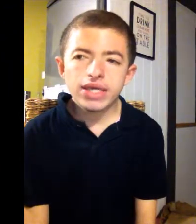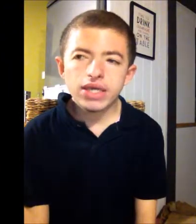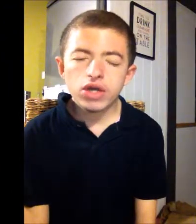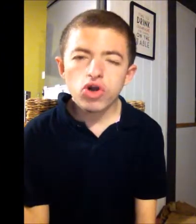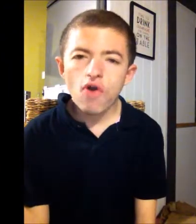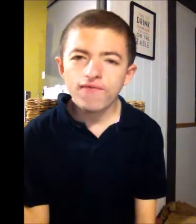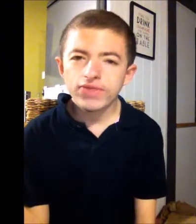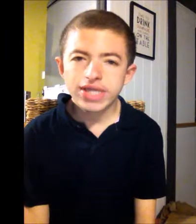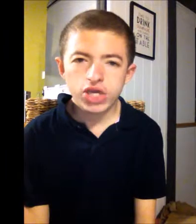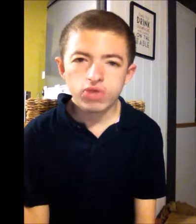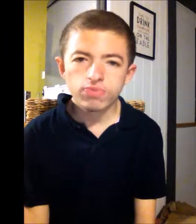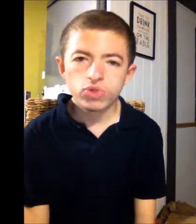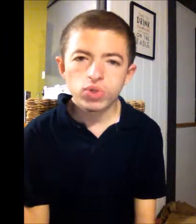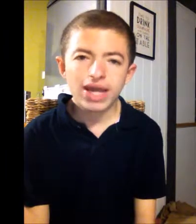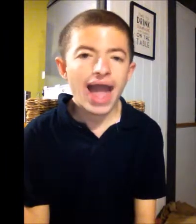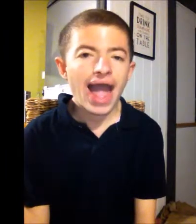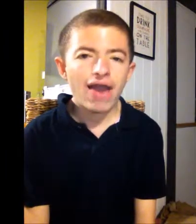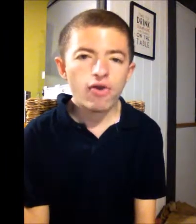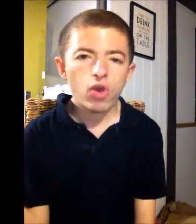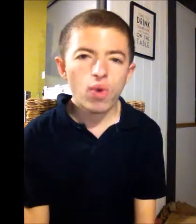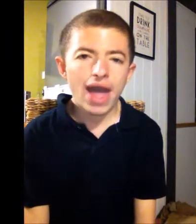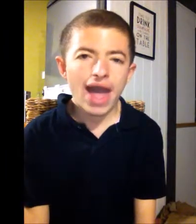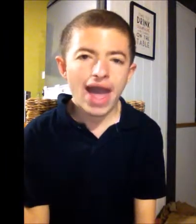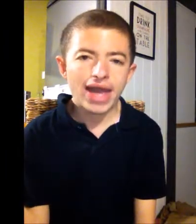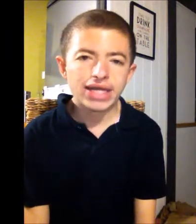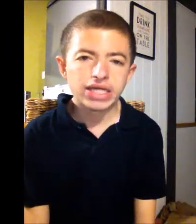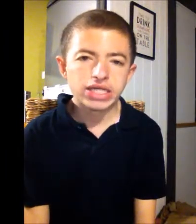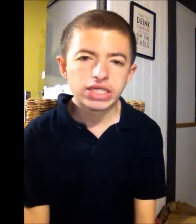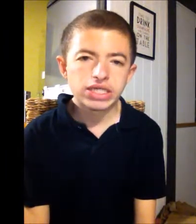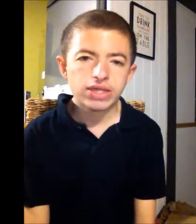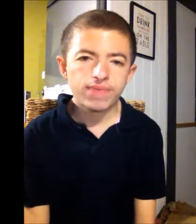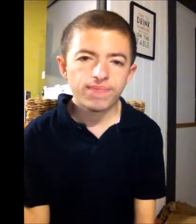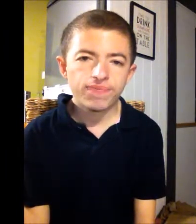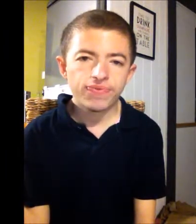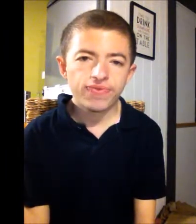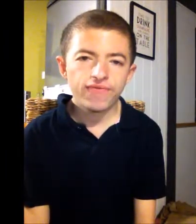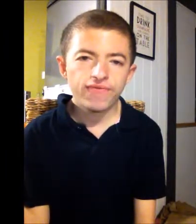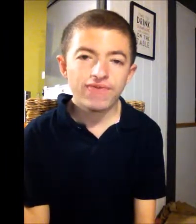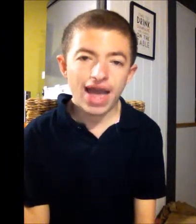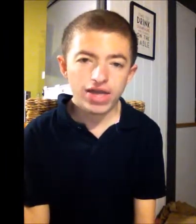conversation between Arrow and Flash.